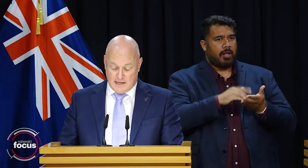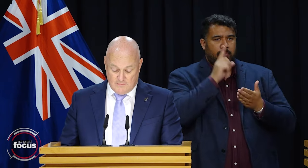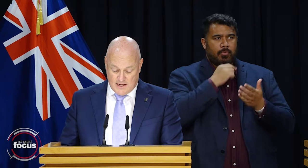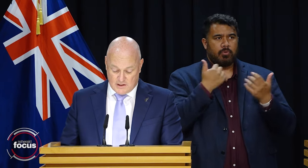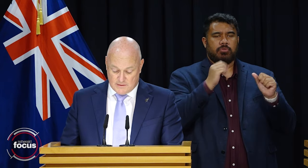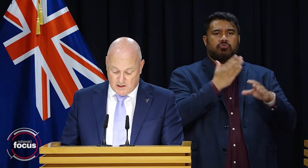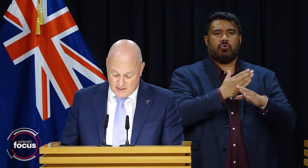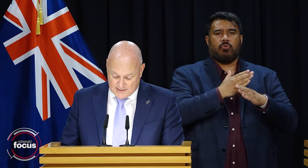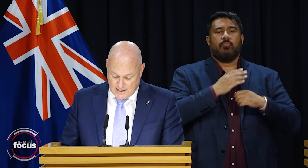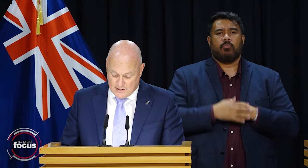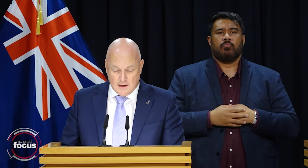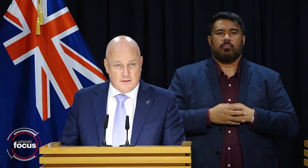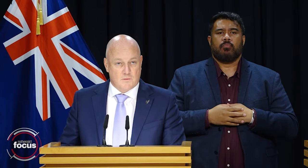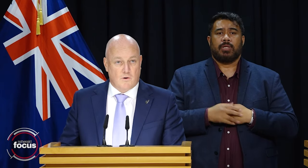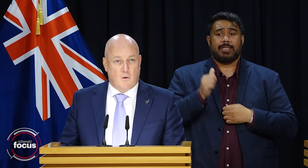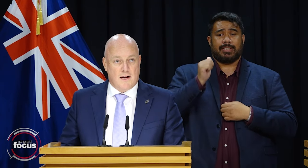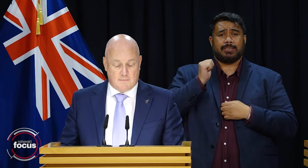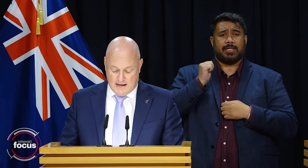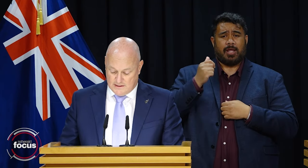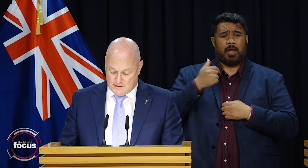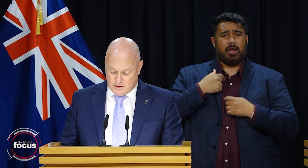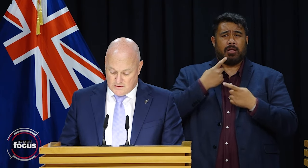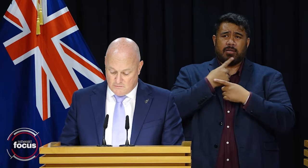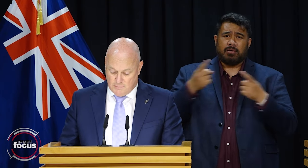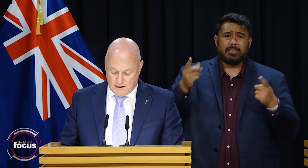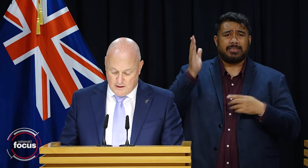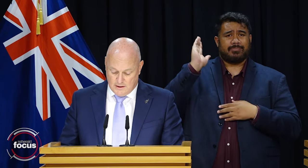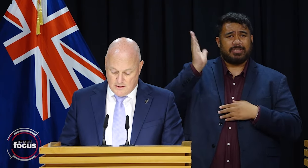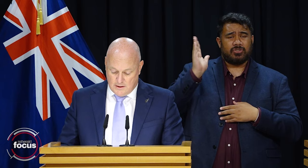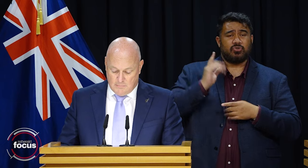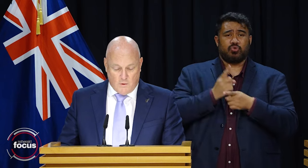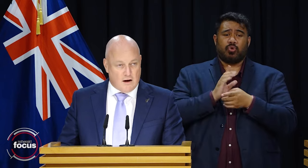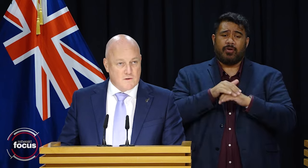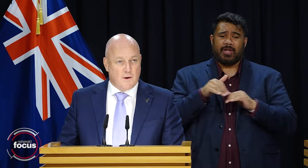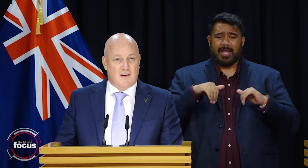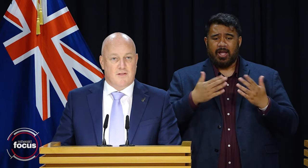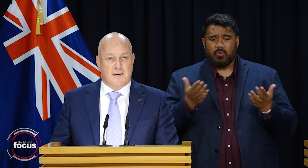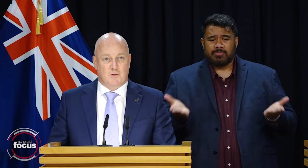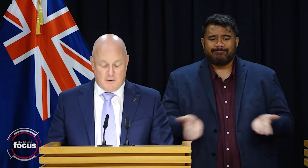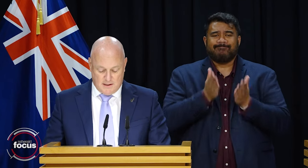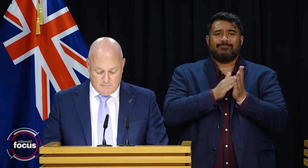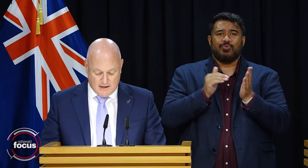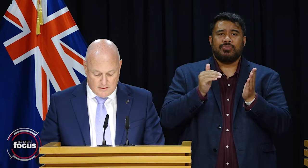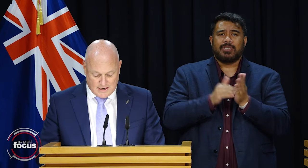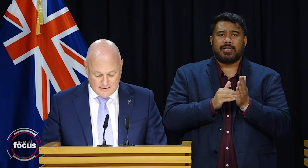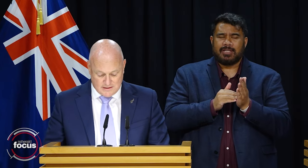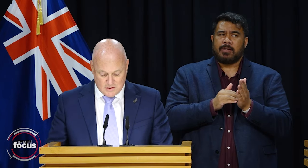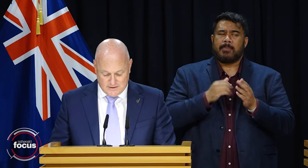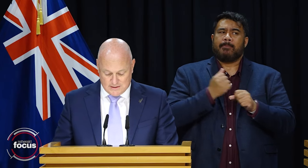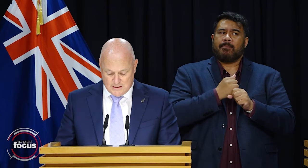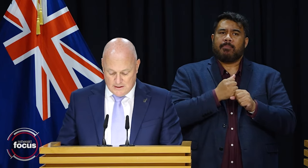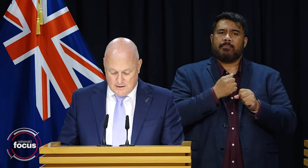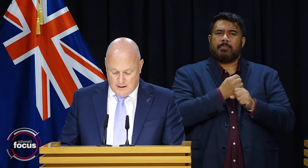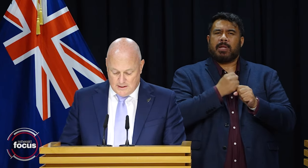heard in my State of the Nation speech yesterday, this will require some hard decisions to repair. But we are also a Government that is prepared to make those hard